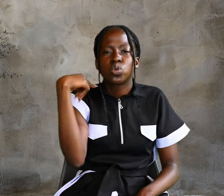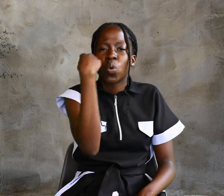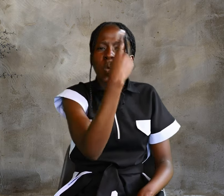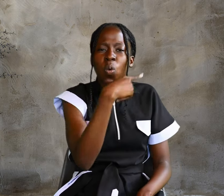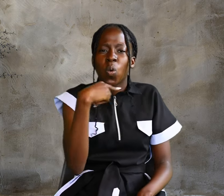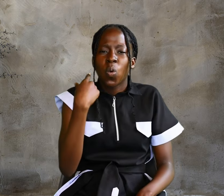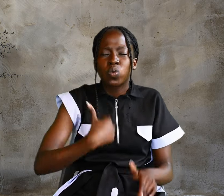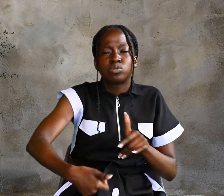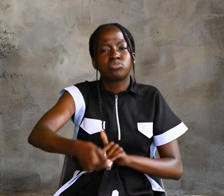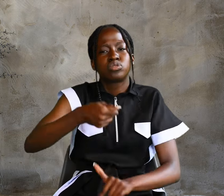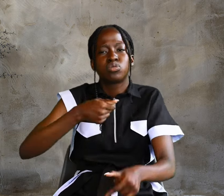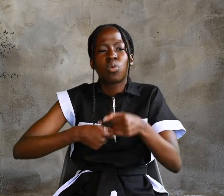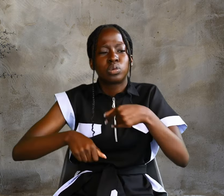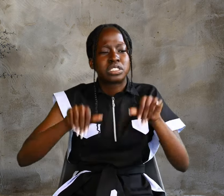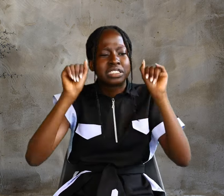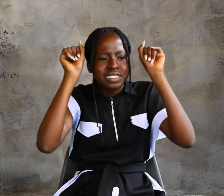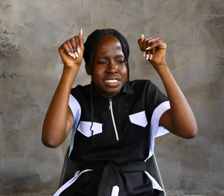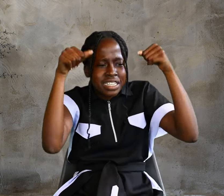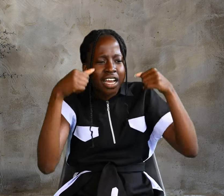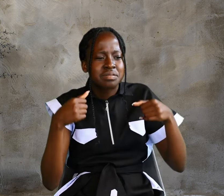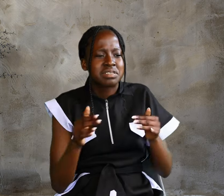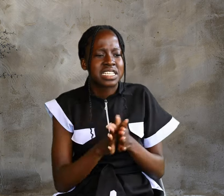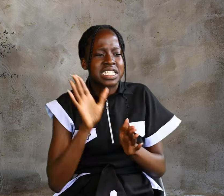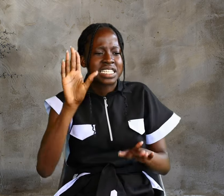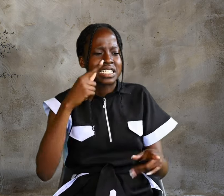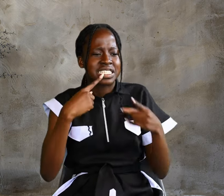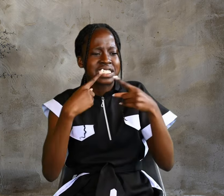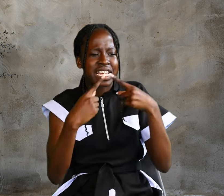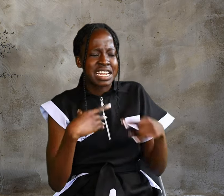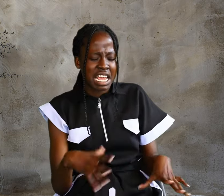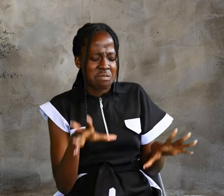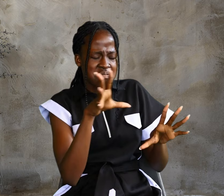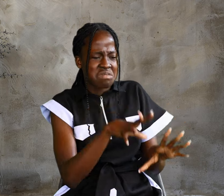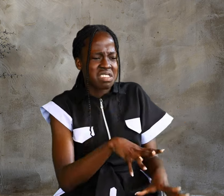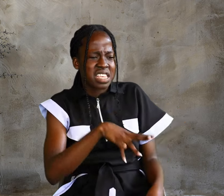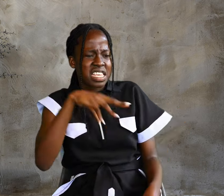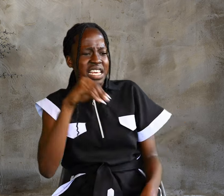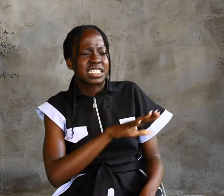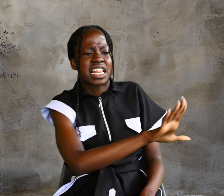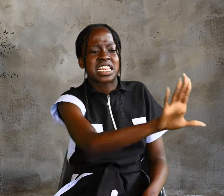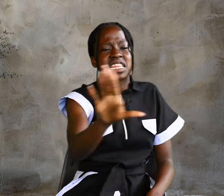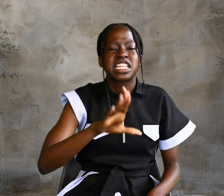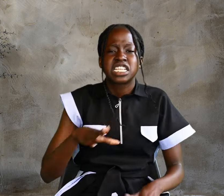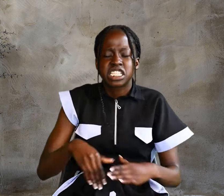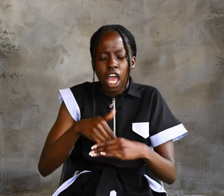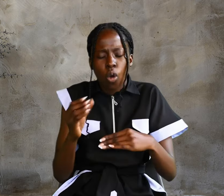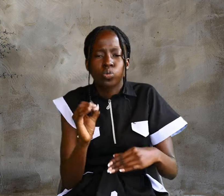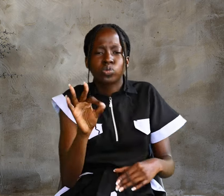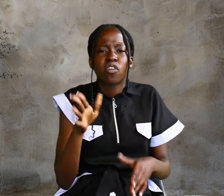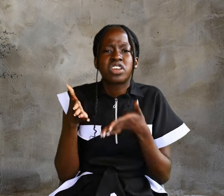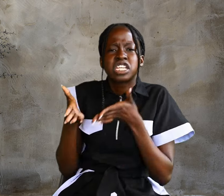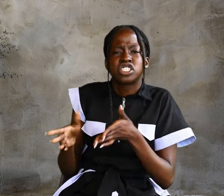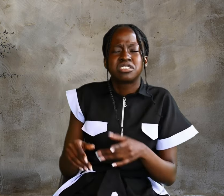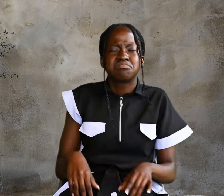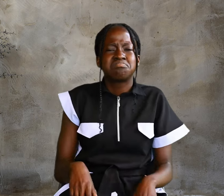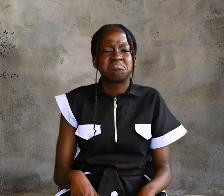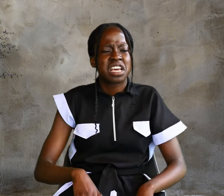doves, He said, Get these out of here. Stop turning my father's house